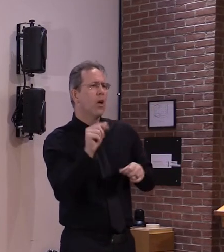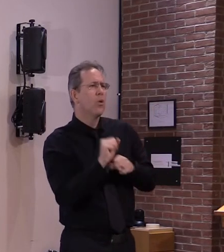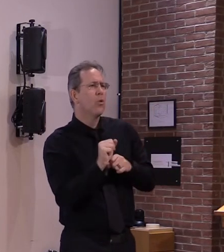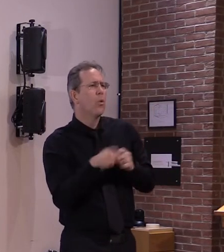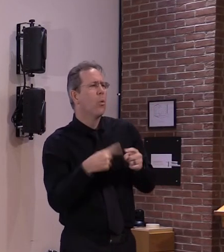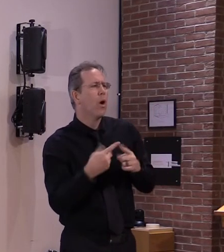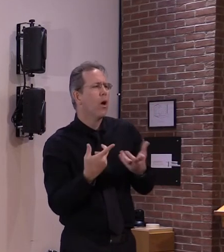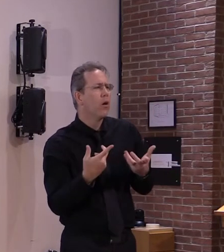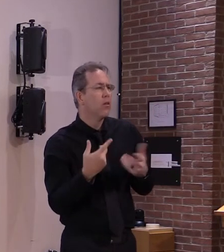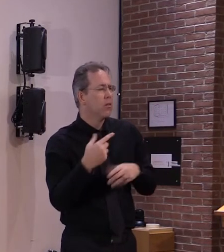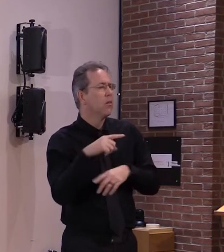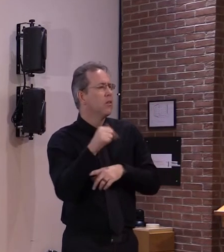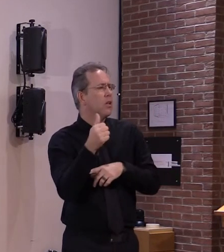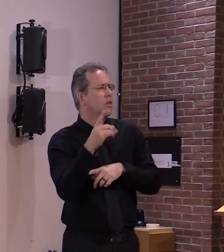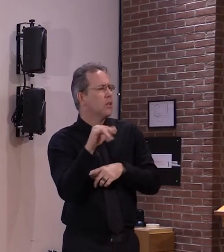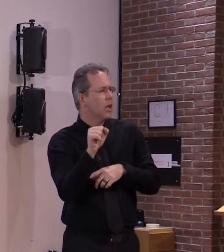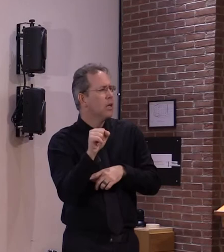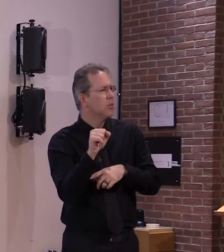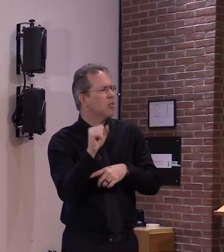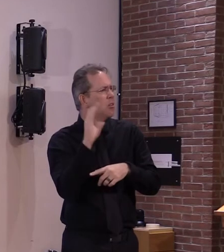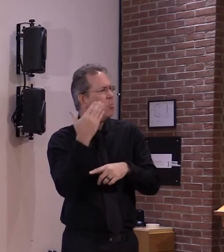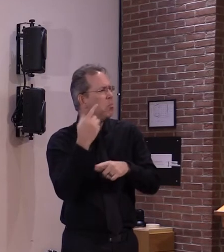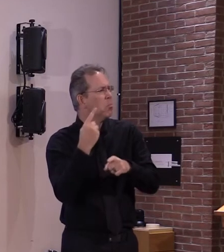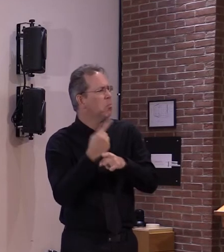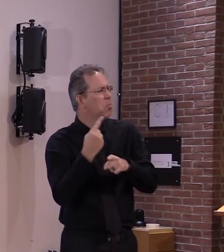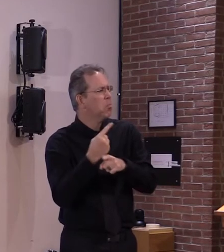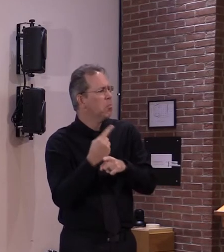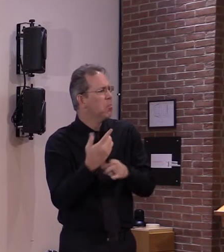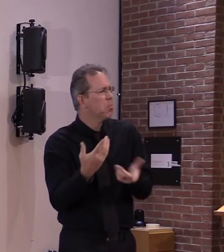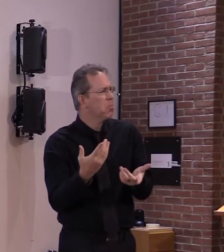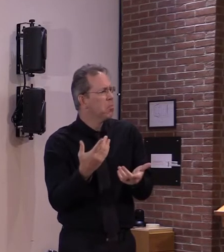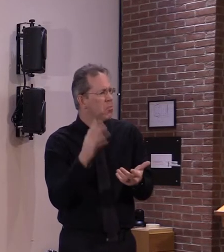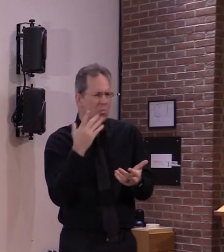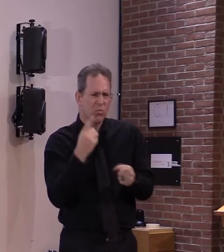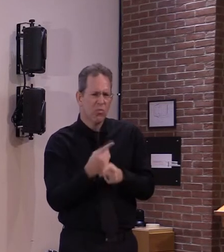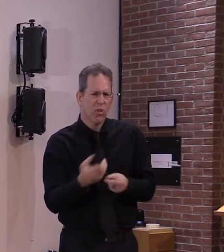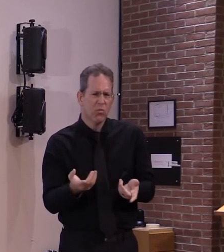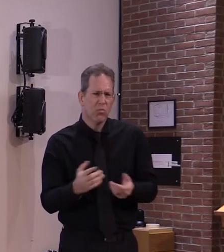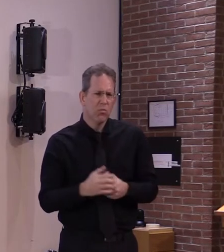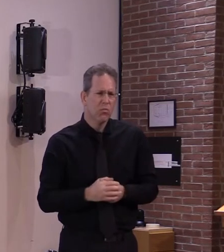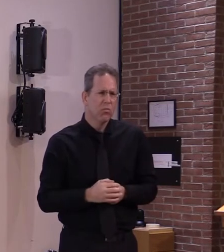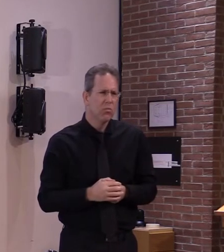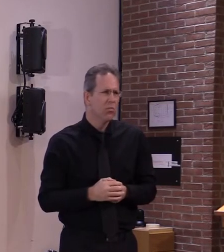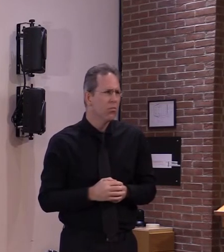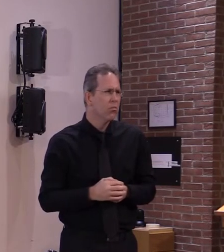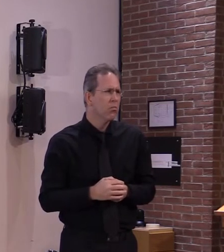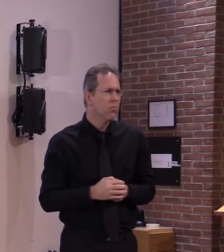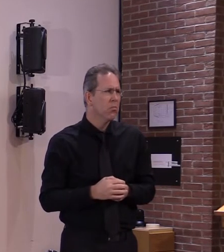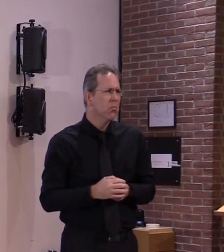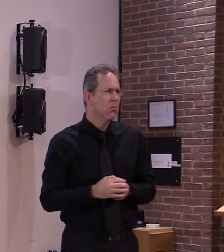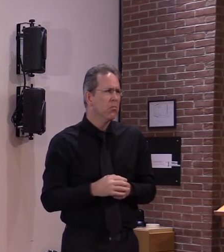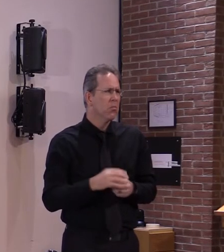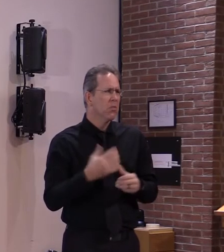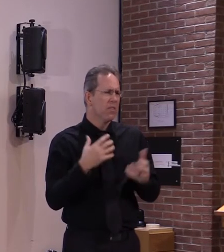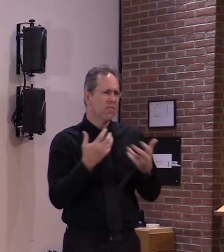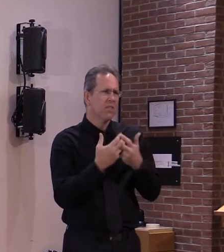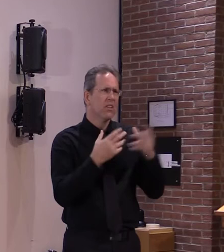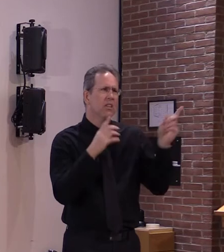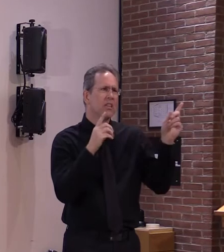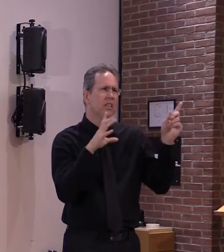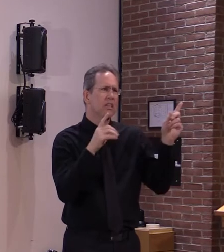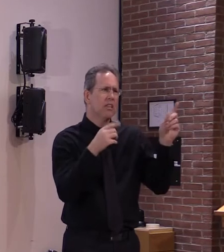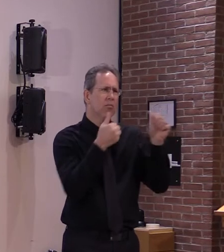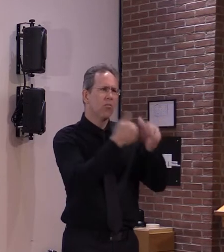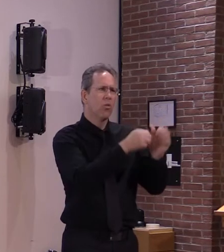unusual if that's what you were referring to uh to return to work uh likewise a person